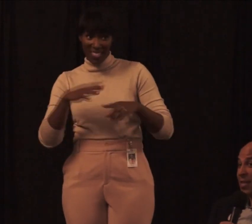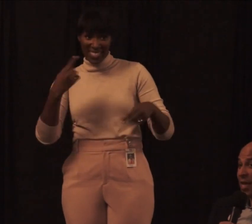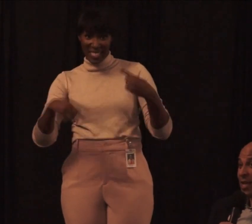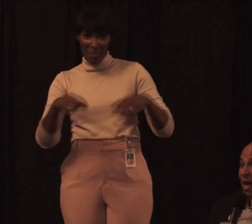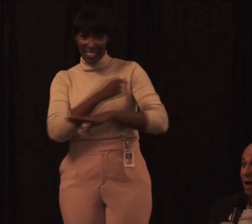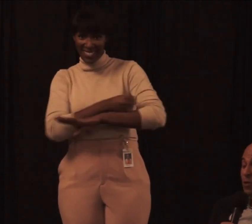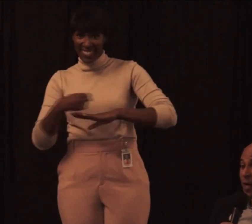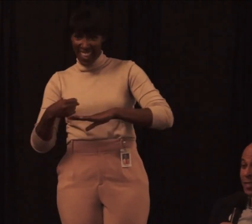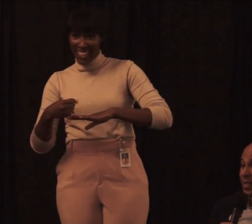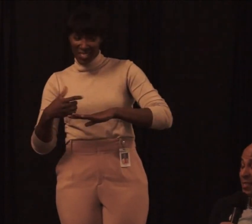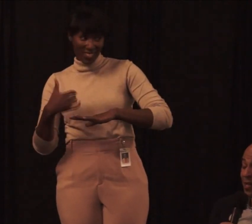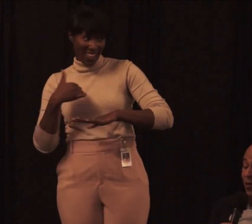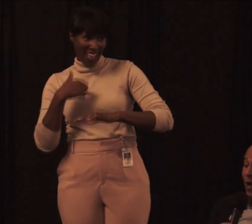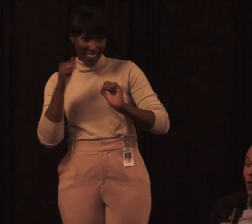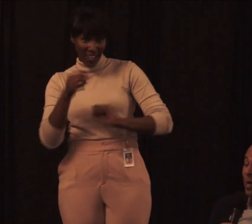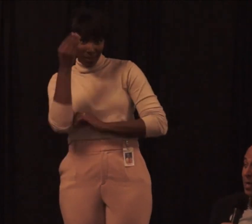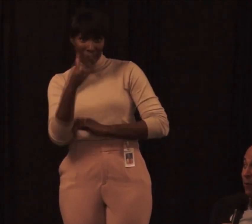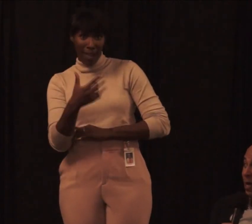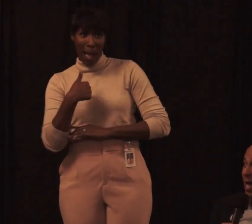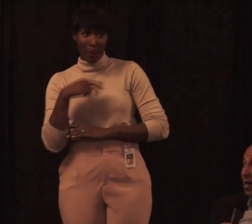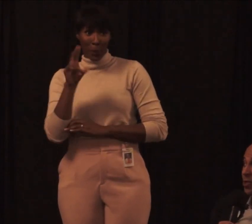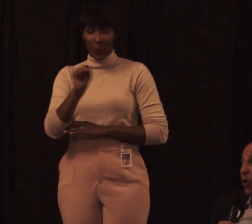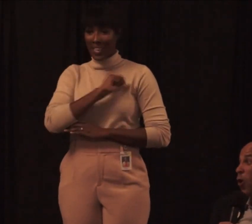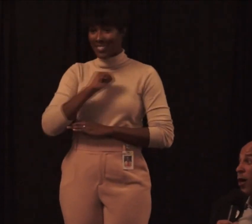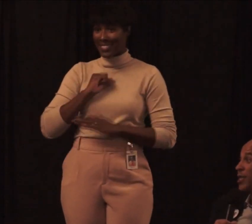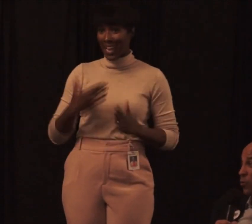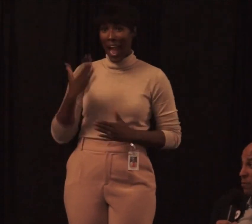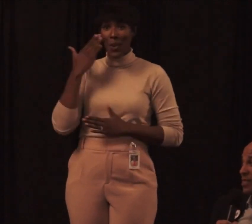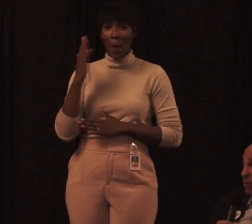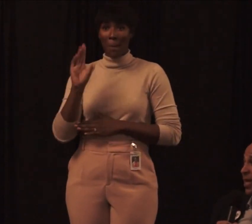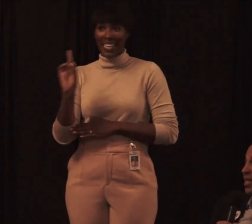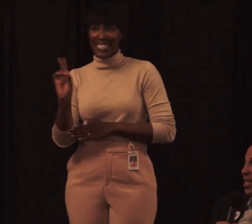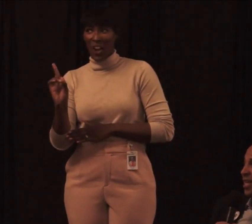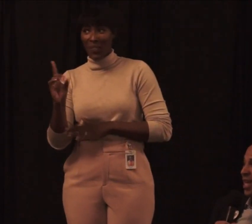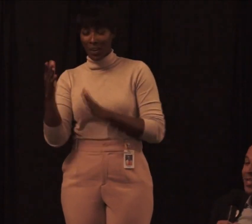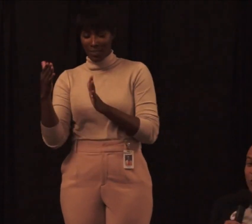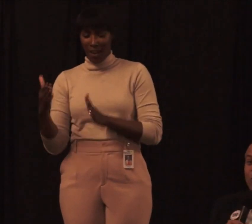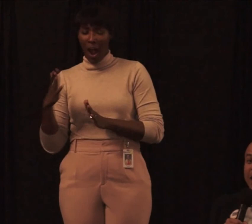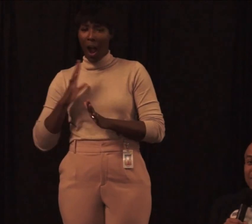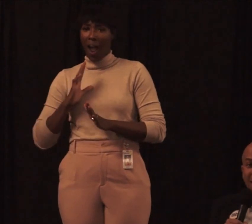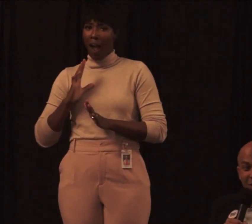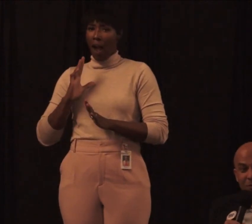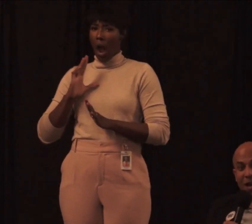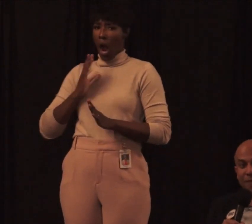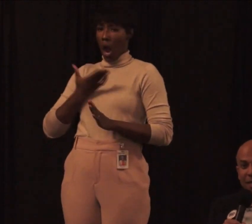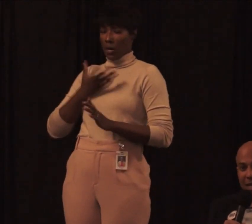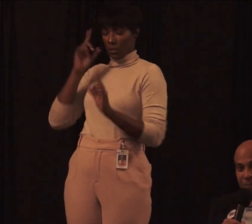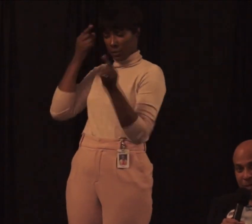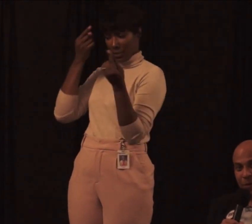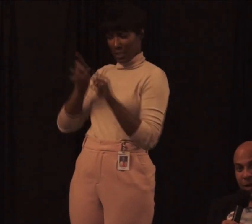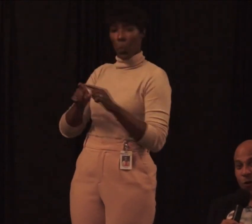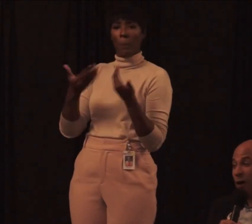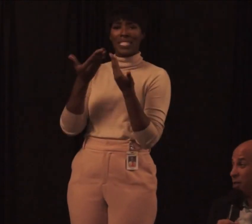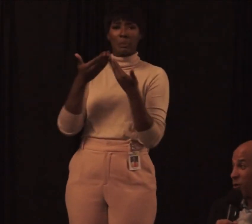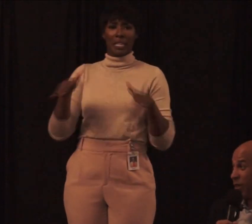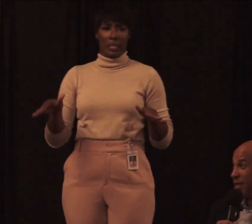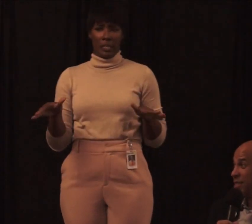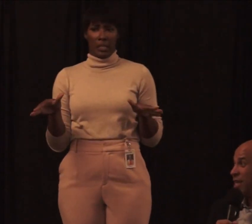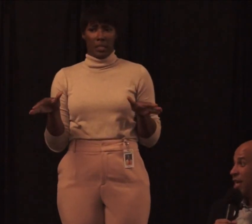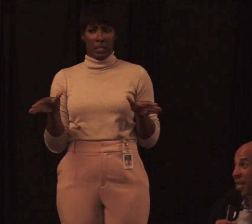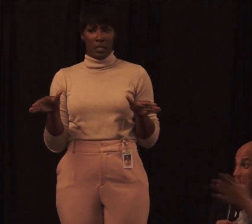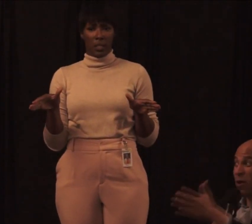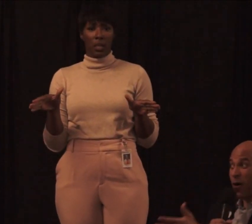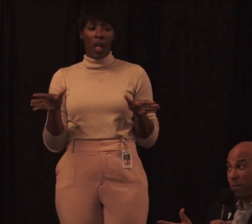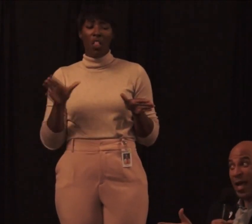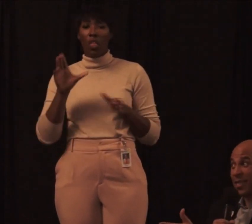And I can tell you I'm a United States Senator. I know my Democratic colleagues. Our caucus would be split. And so you can't even get the unified Democratic caucus on